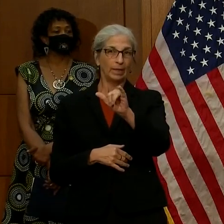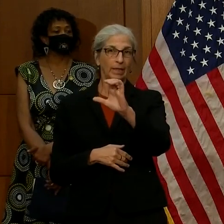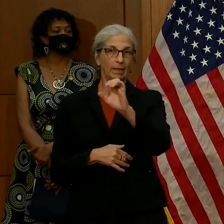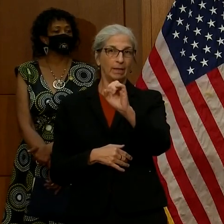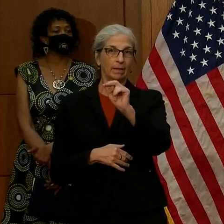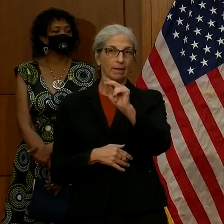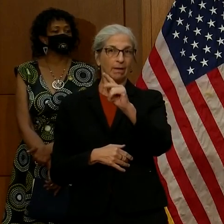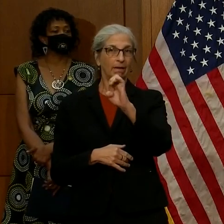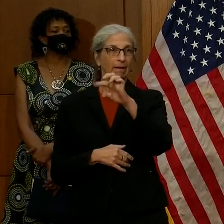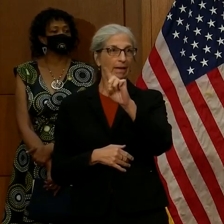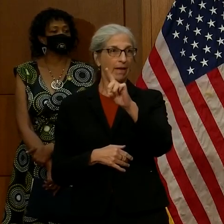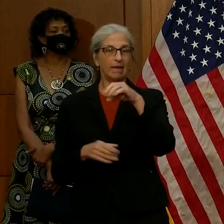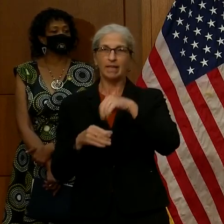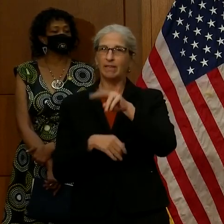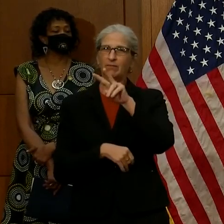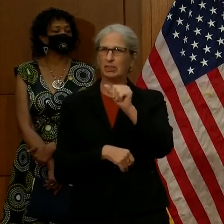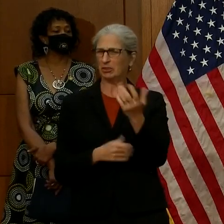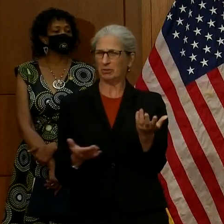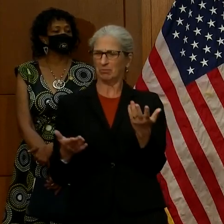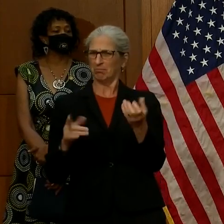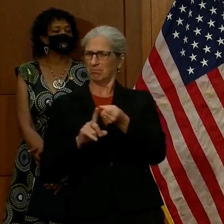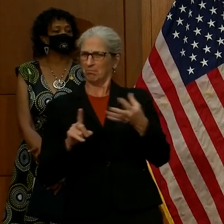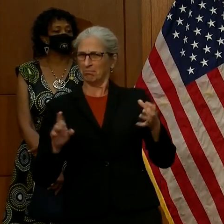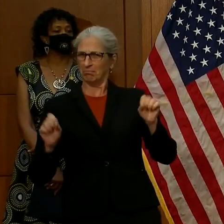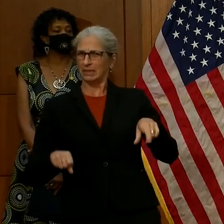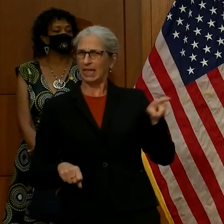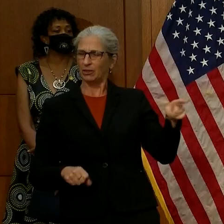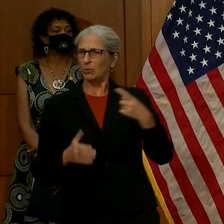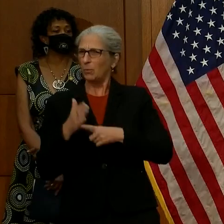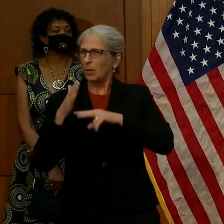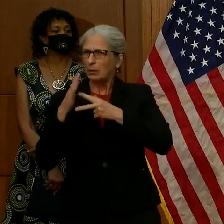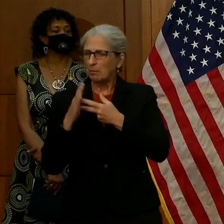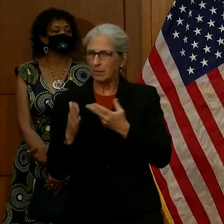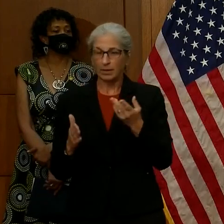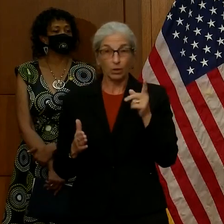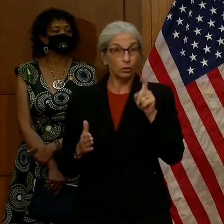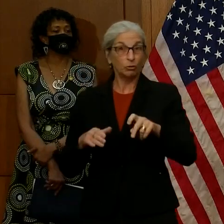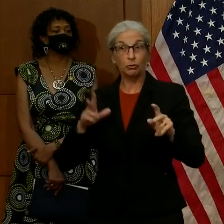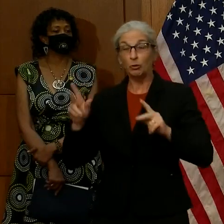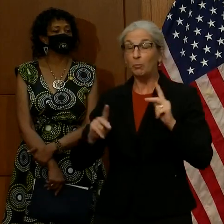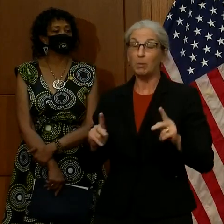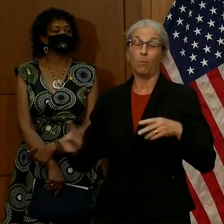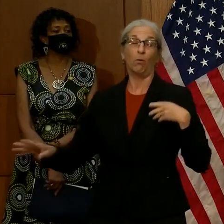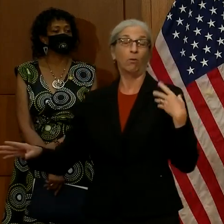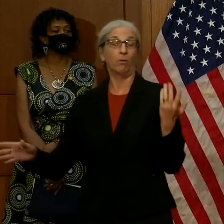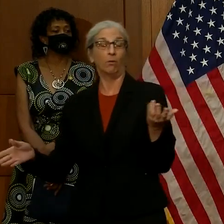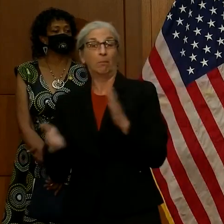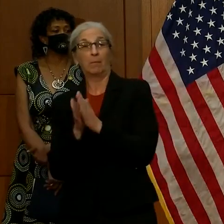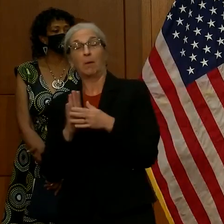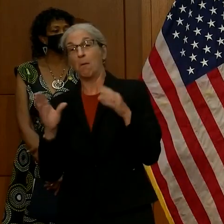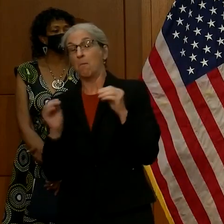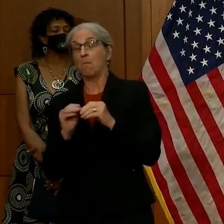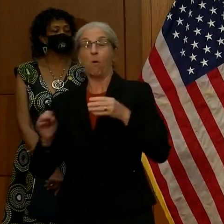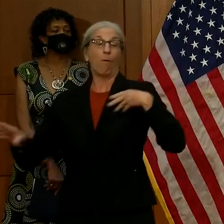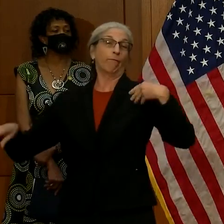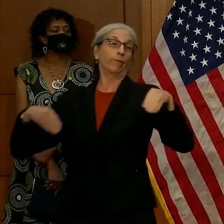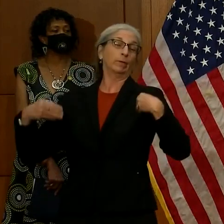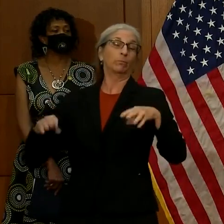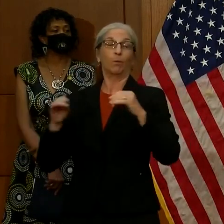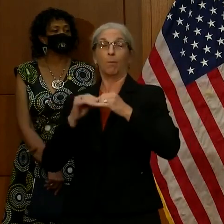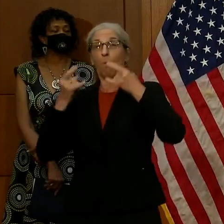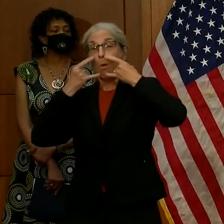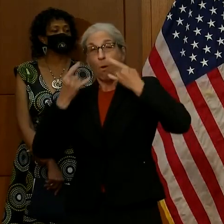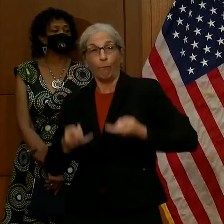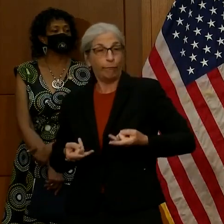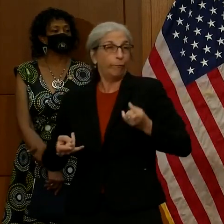person what that should mean? And in terms of their guard, should they let it down and not let it down? Well, I appreciate that question,